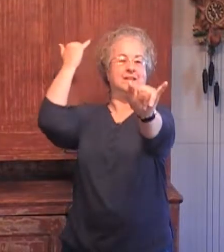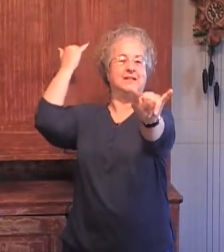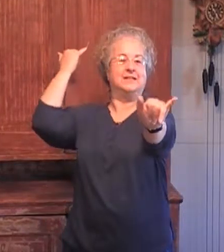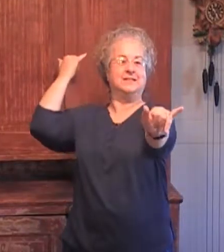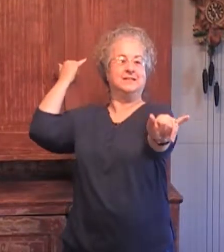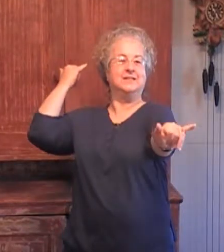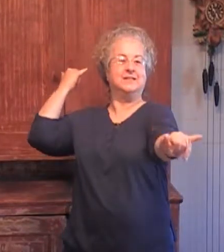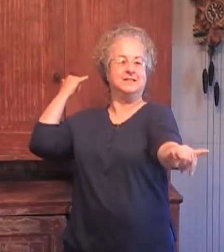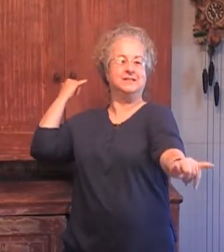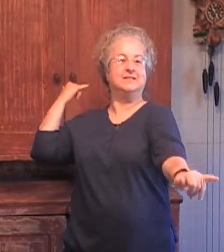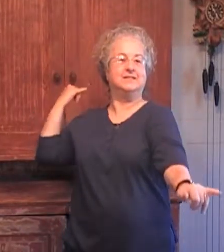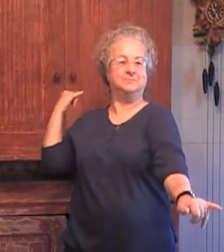Come.